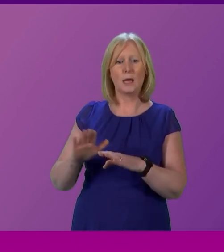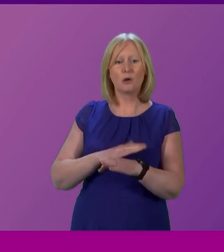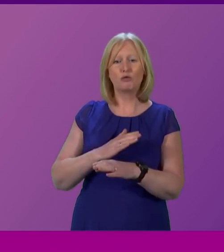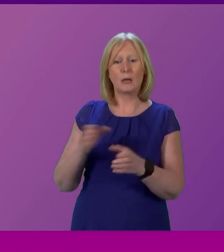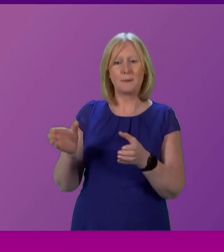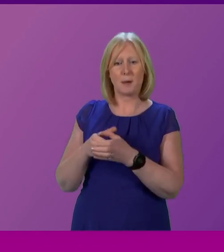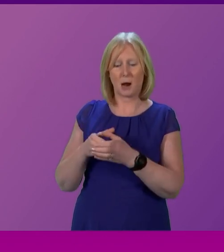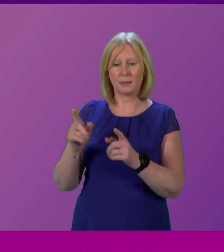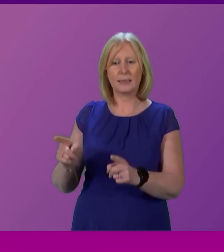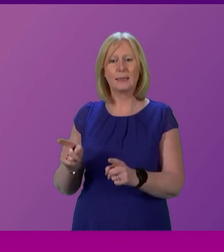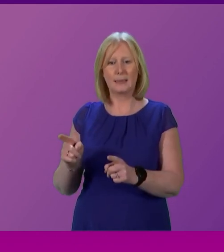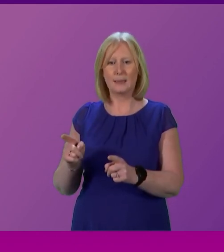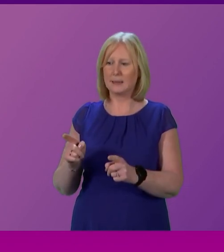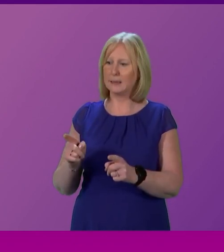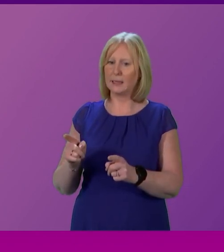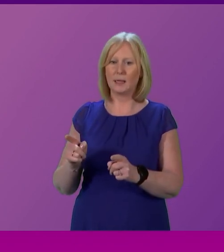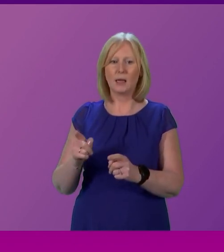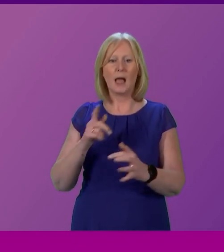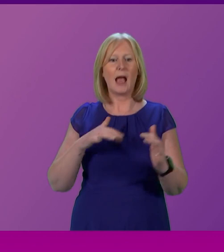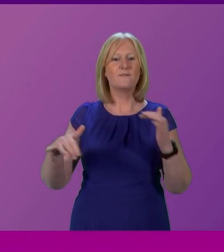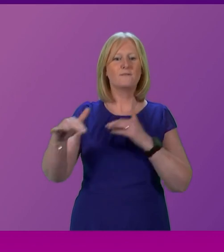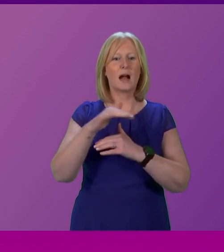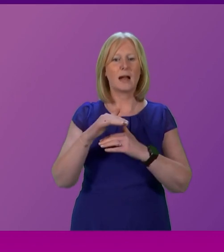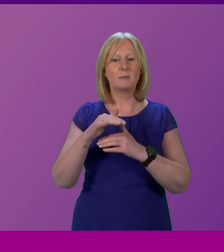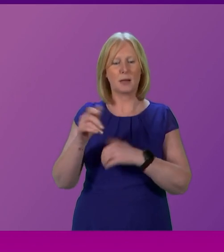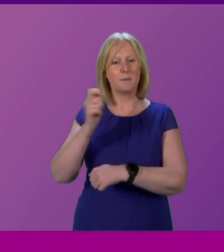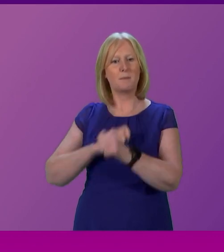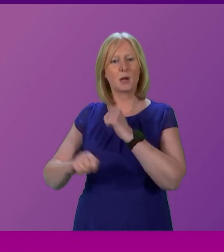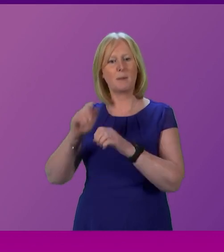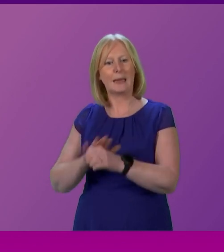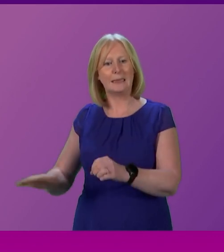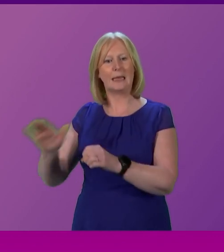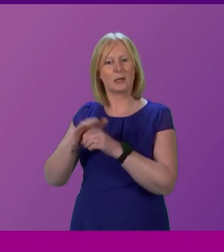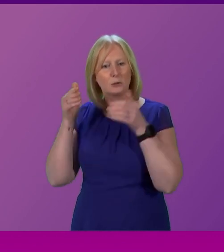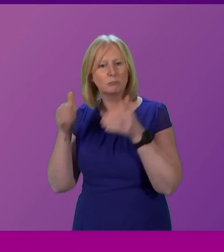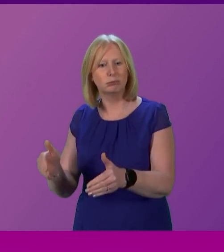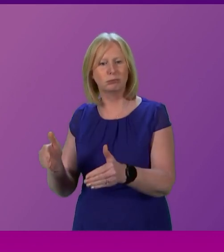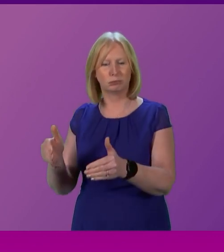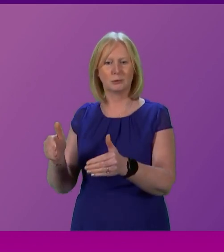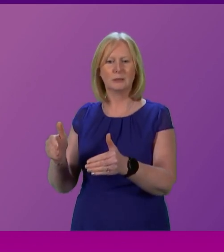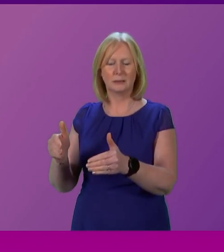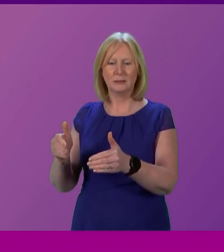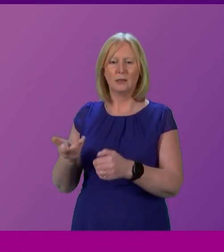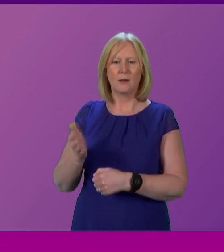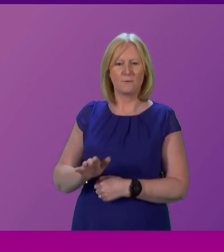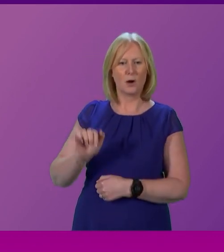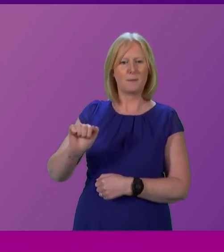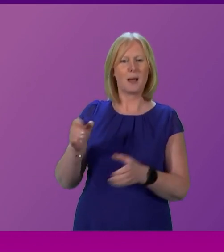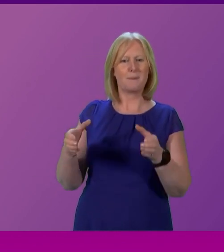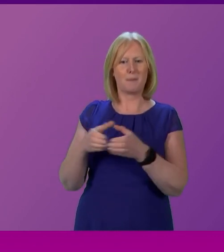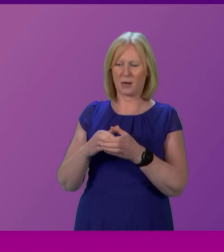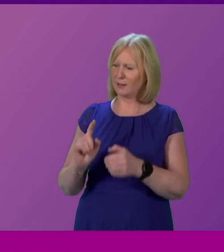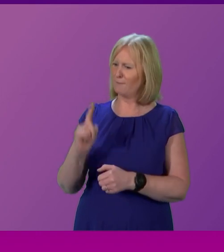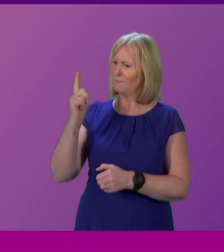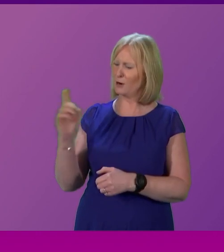so willingly exchange environmentalism for nationalism. It is a far cry from the party first represented in this place